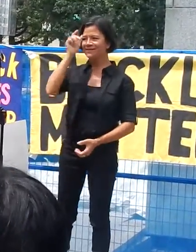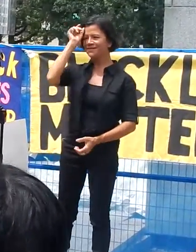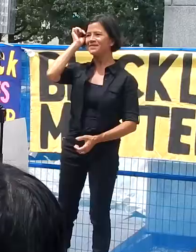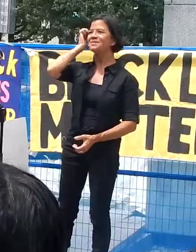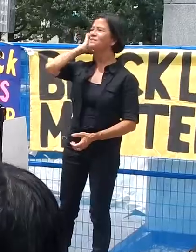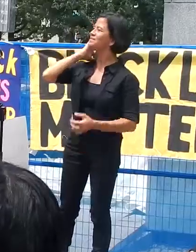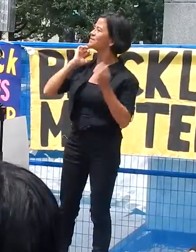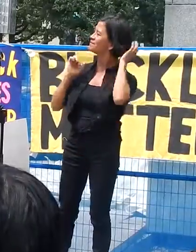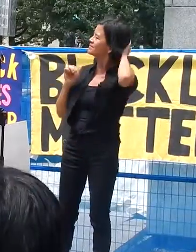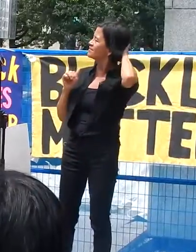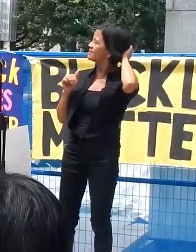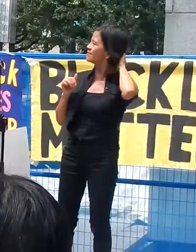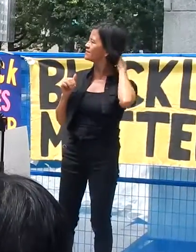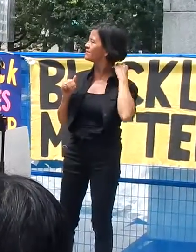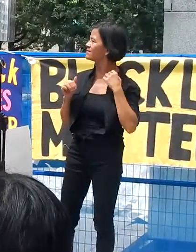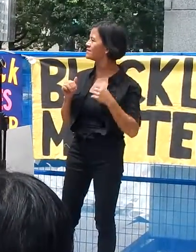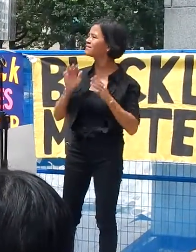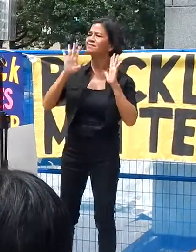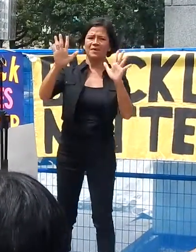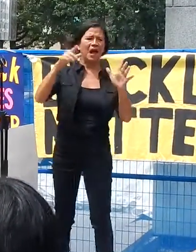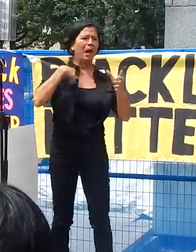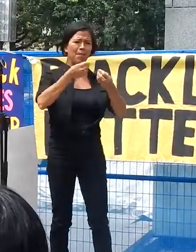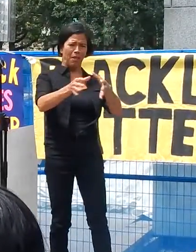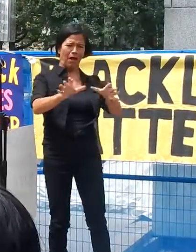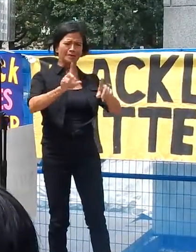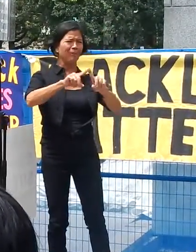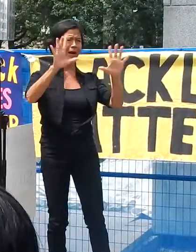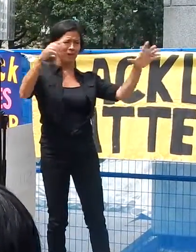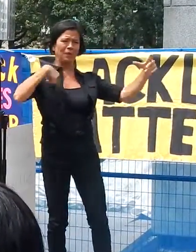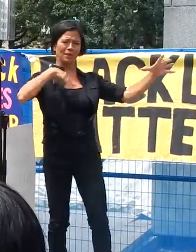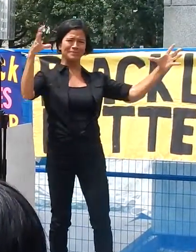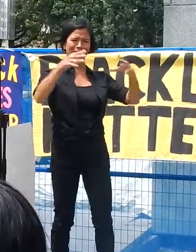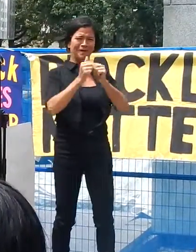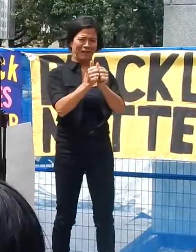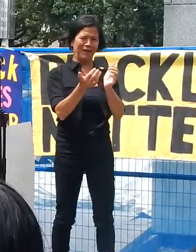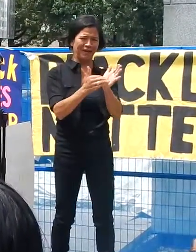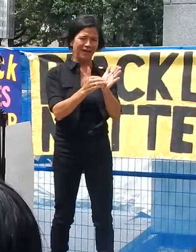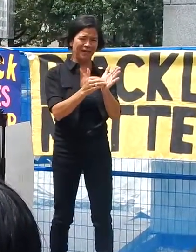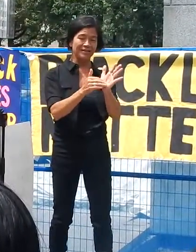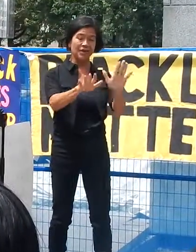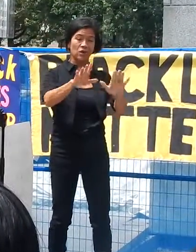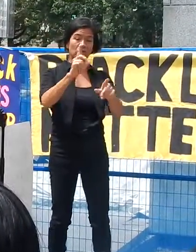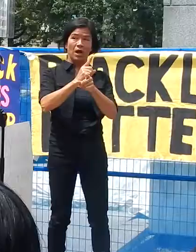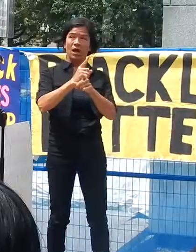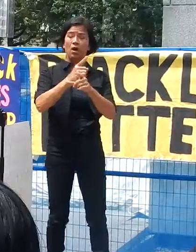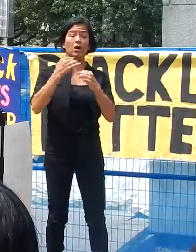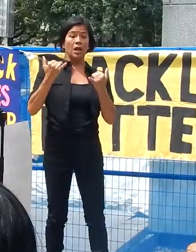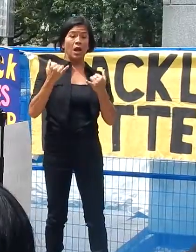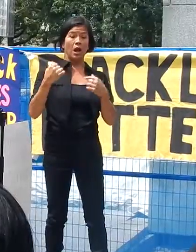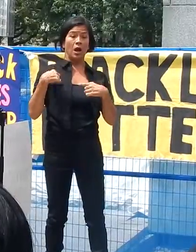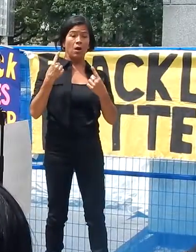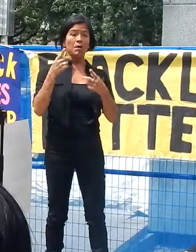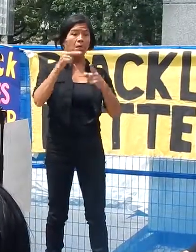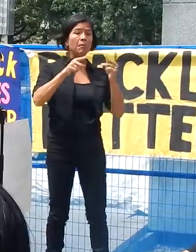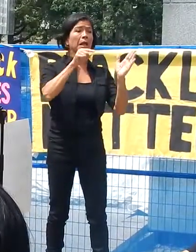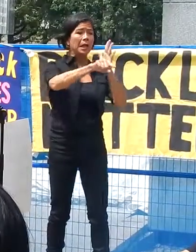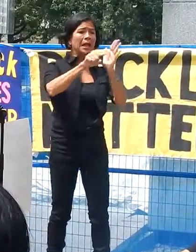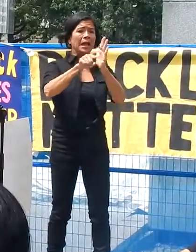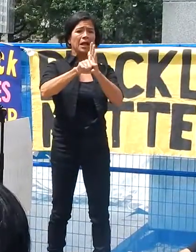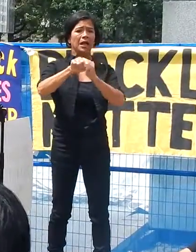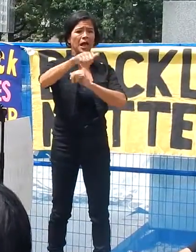I am lost, but let's be together again. Why are our people being haunted and killed every 28 hours?